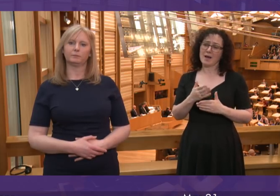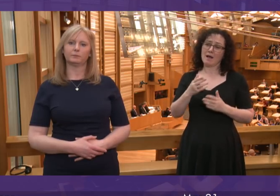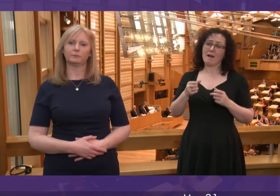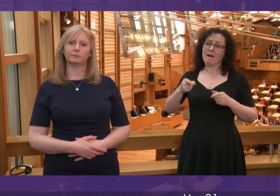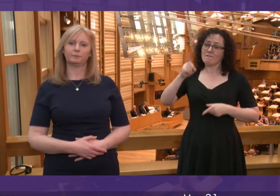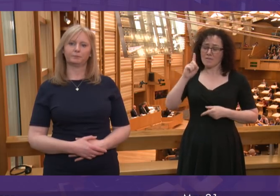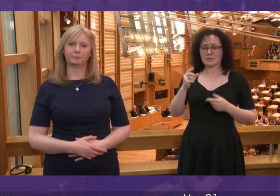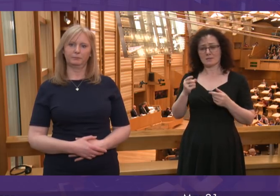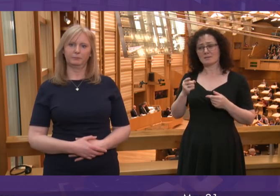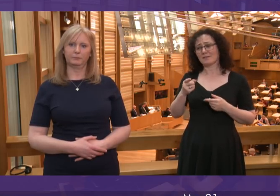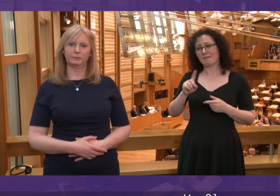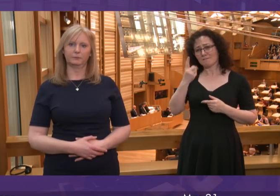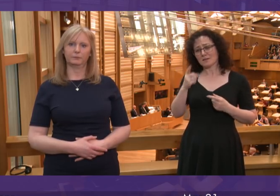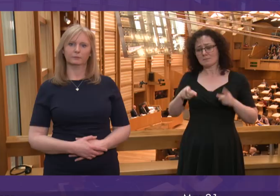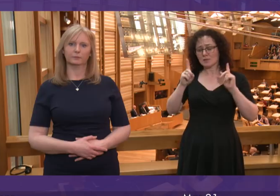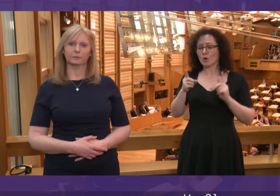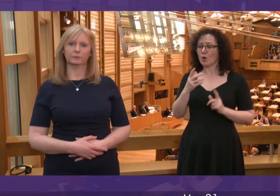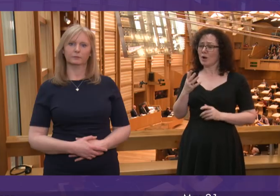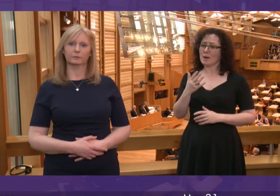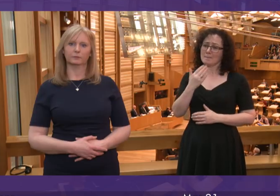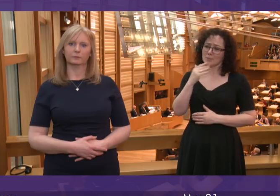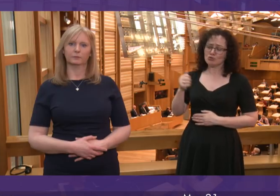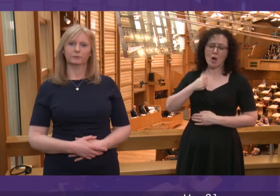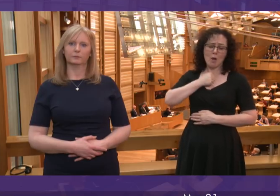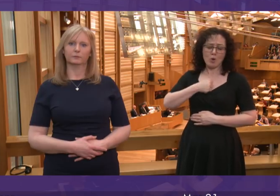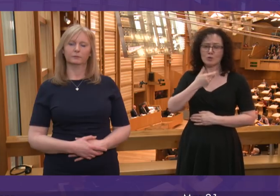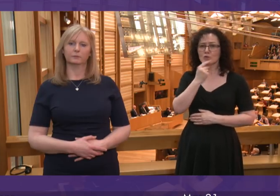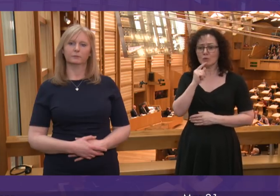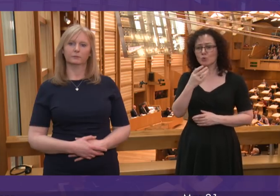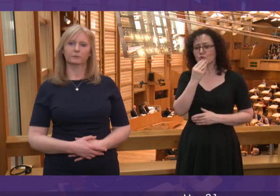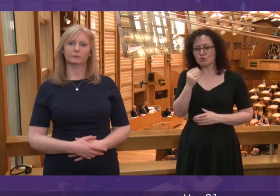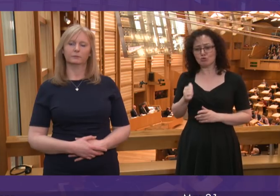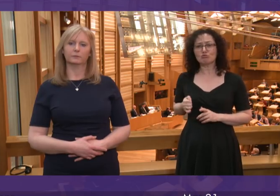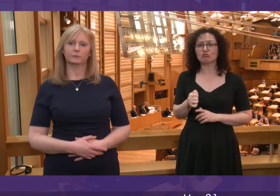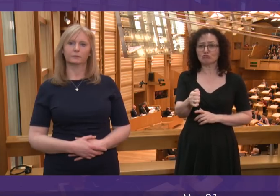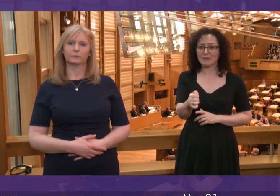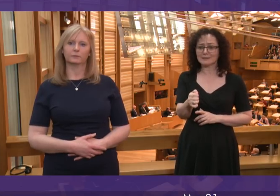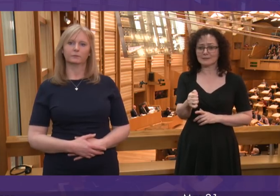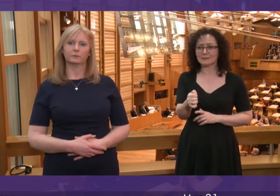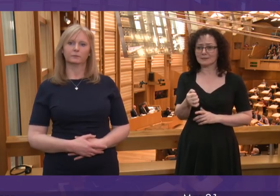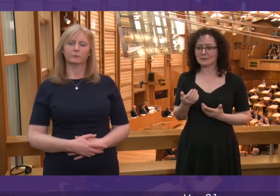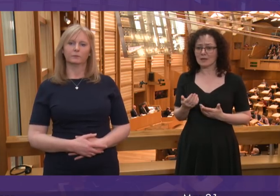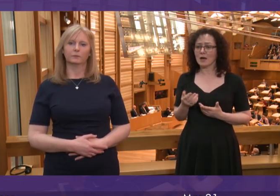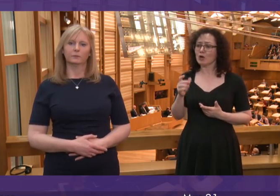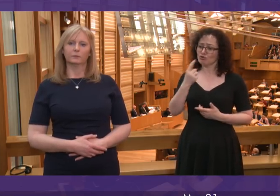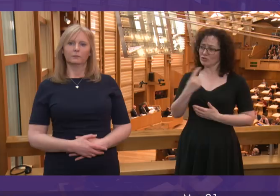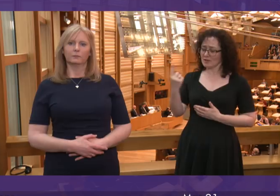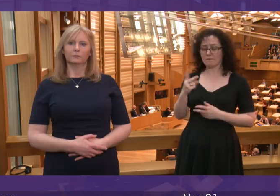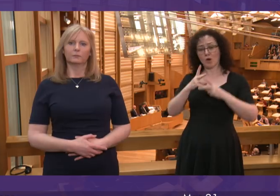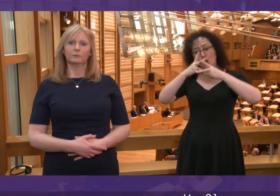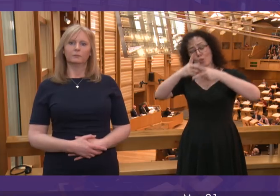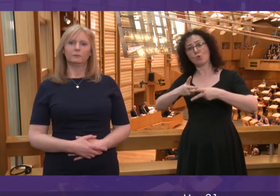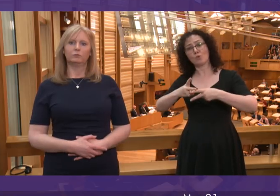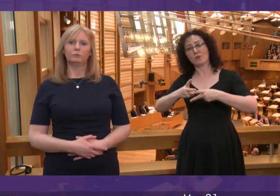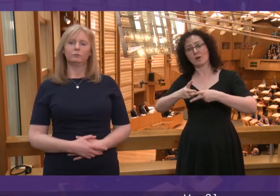Secretary to the hundreds of commuters experiencing transport hell? Will she personally oversee the remedial